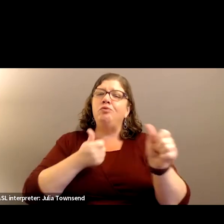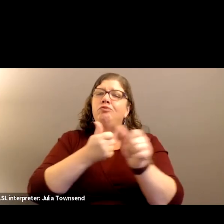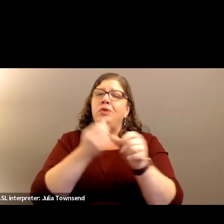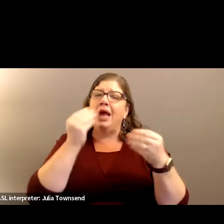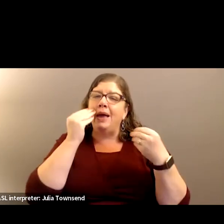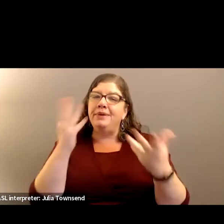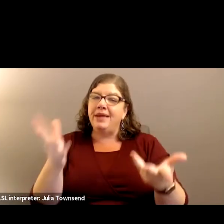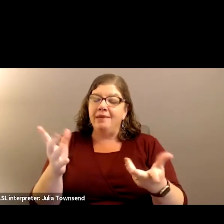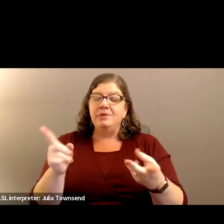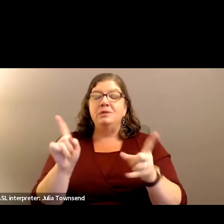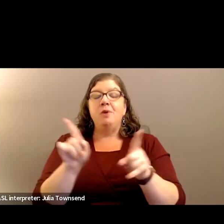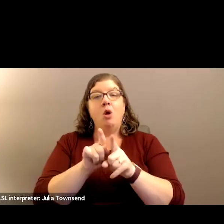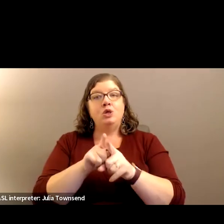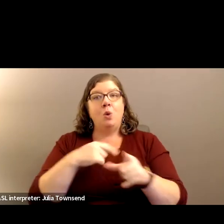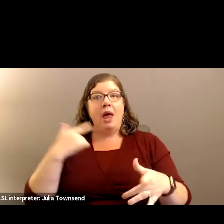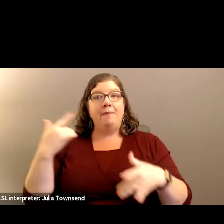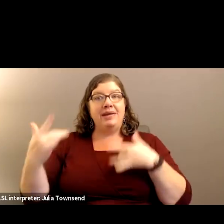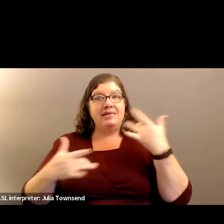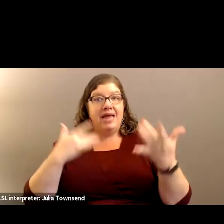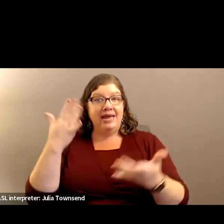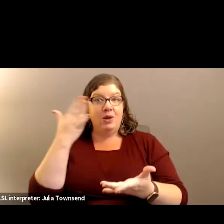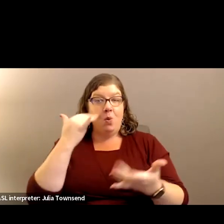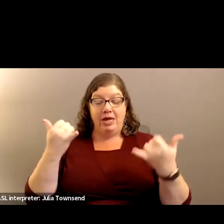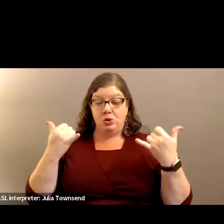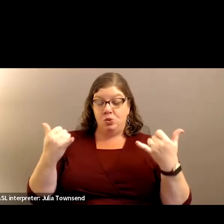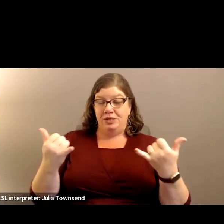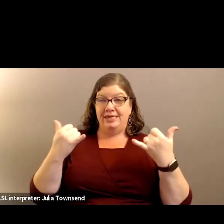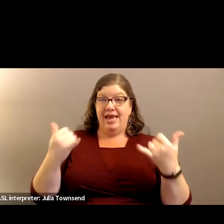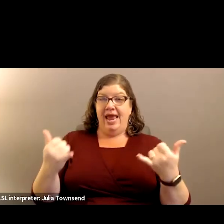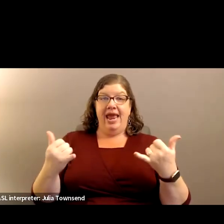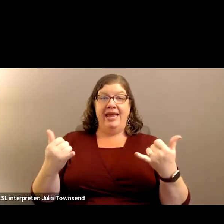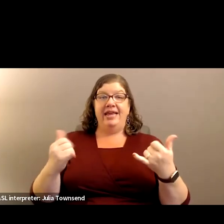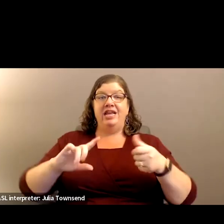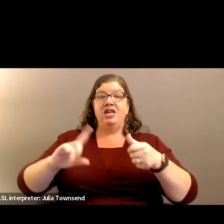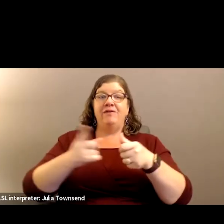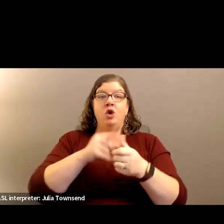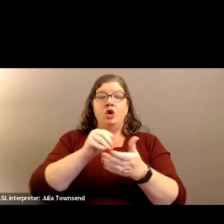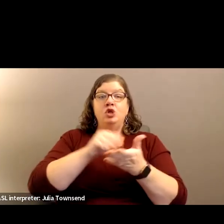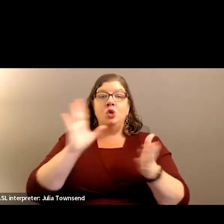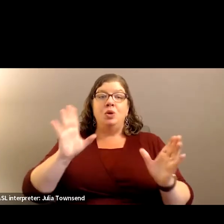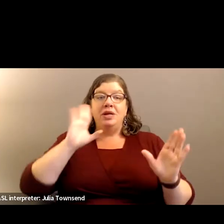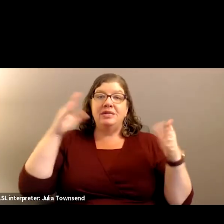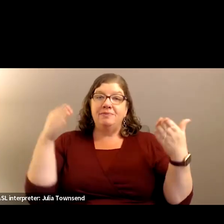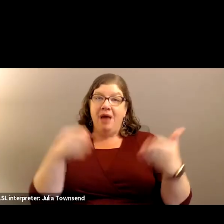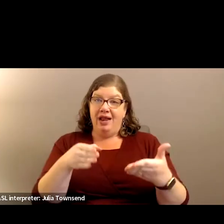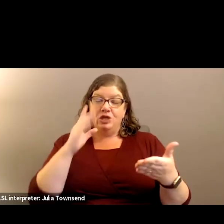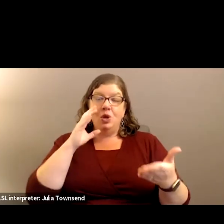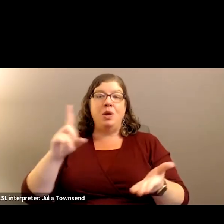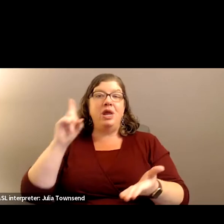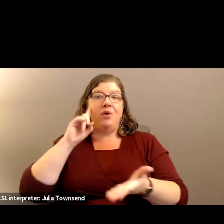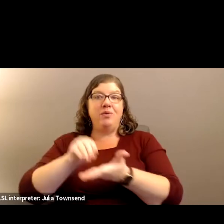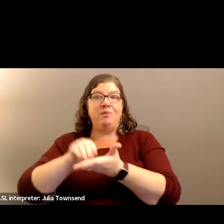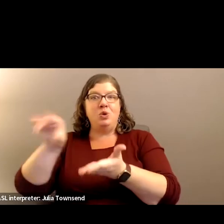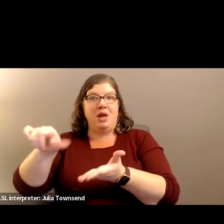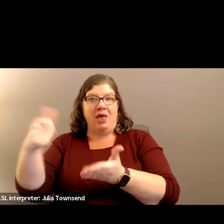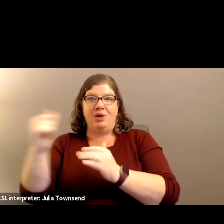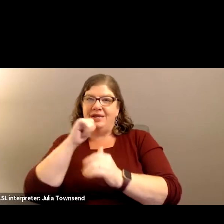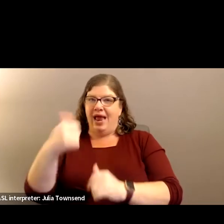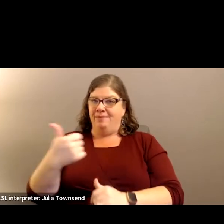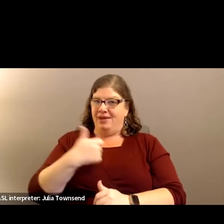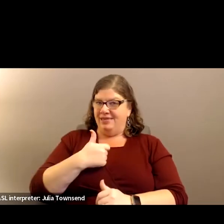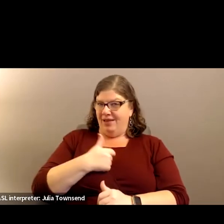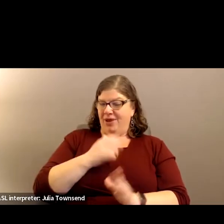give, but I'm also really excited because today is our first student spotlight. So we'll be hearing from a student besides myself,